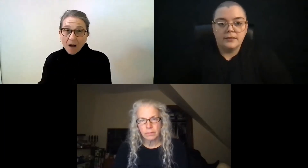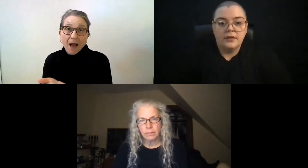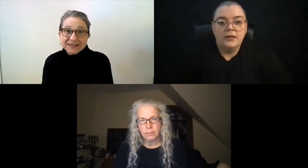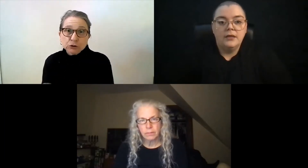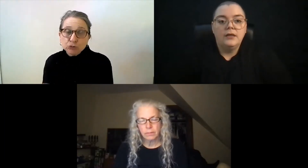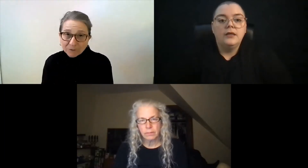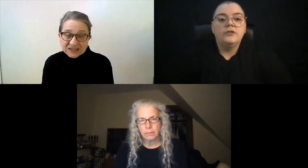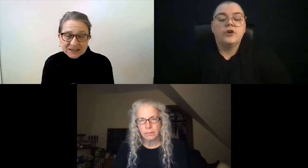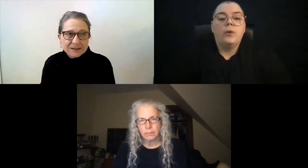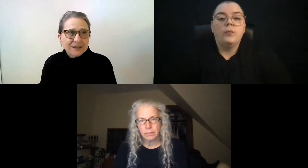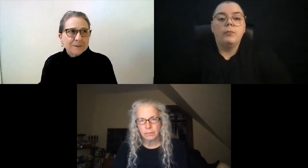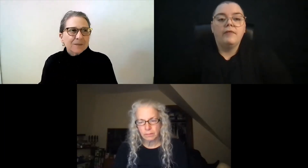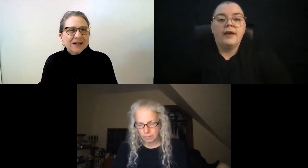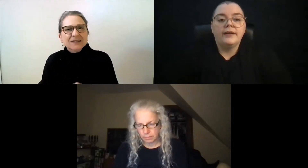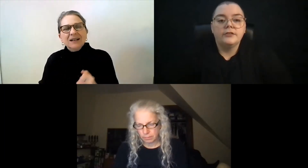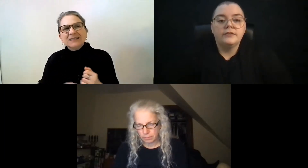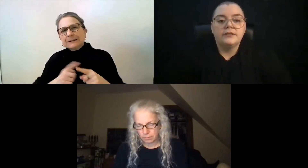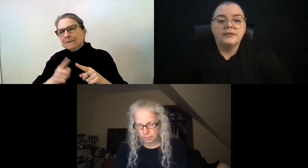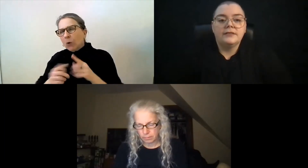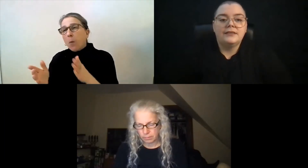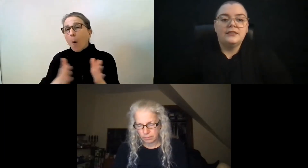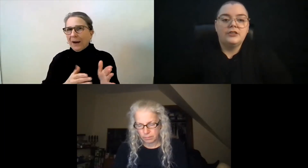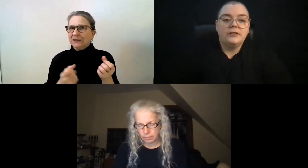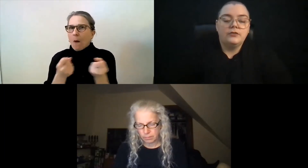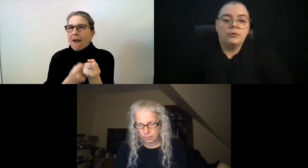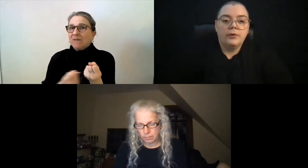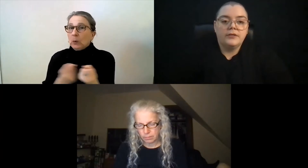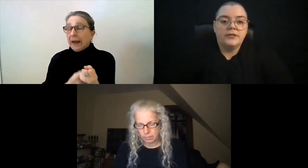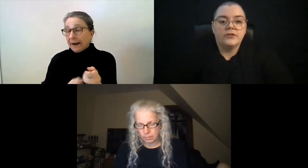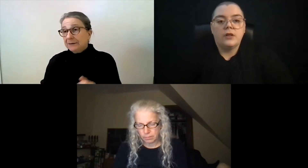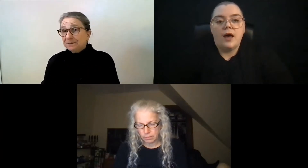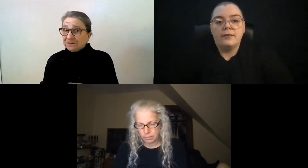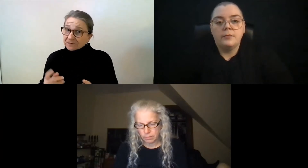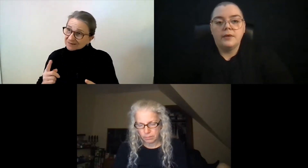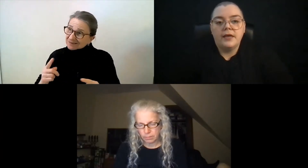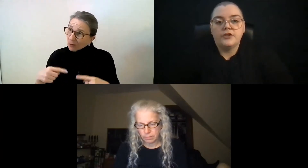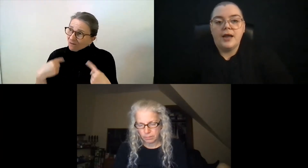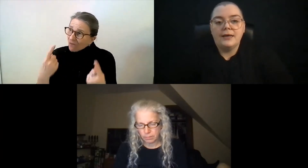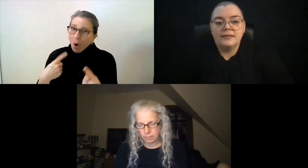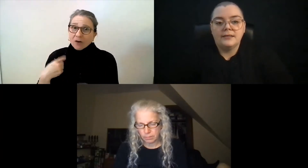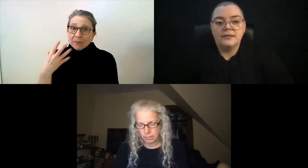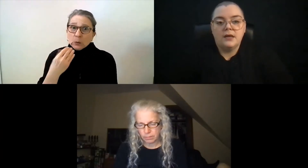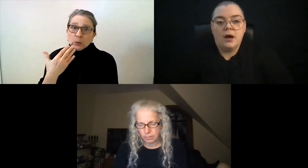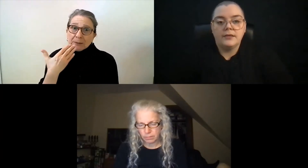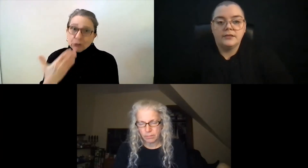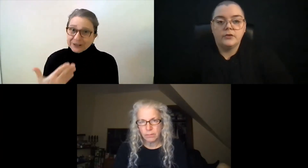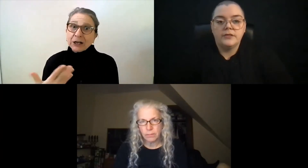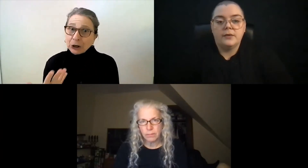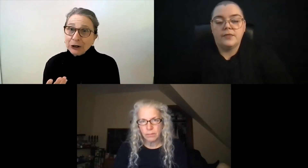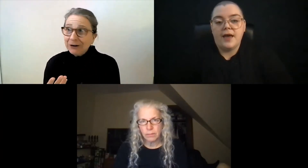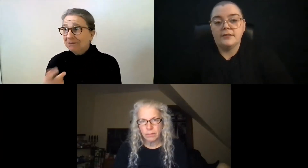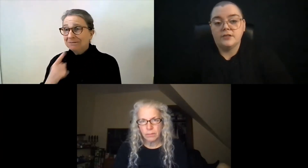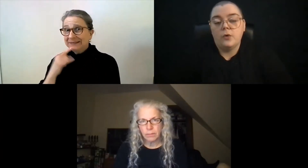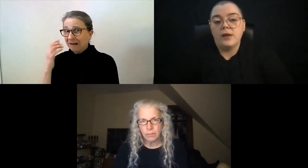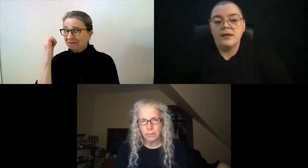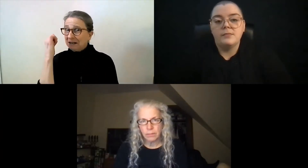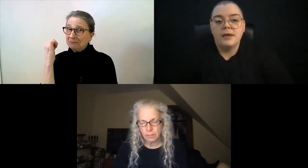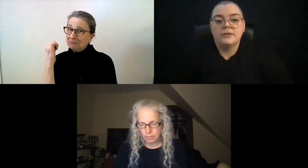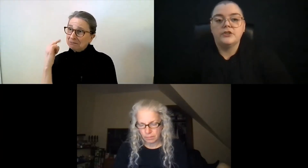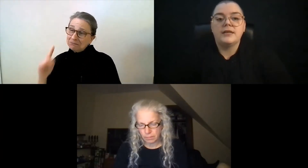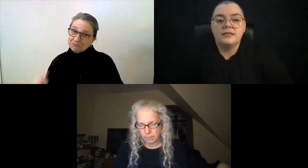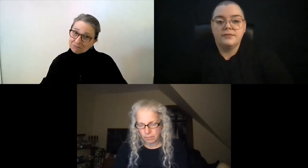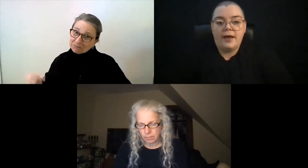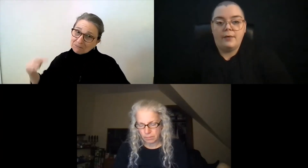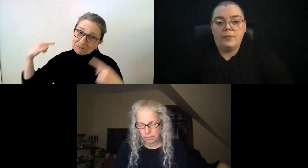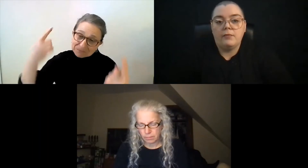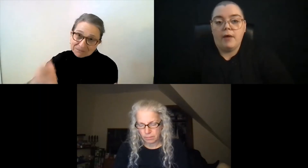cost. So when we're providing services to each individual person, there's a lot of communication access costs associated with that. And so we need to be